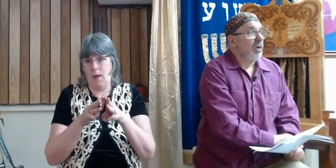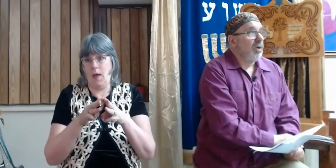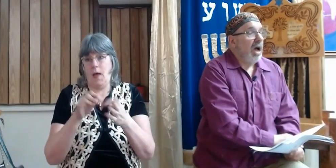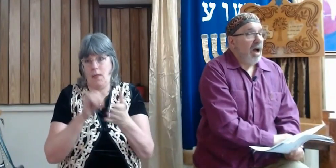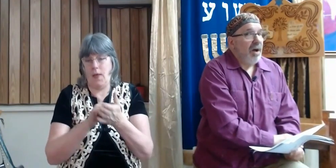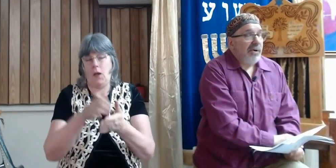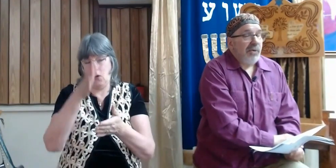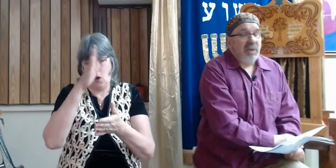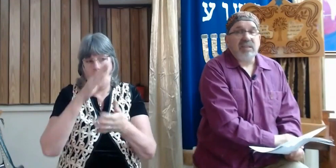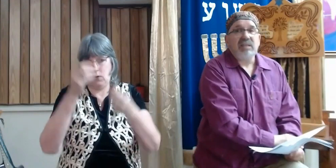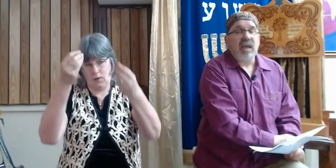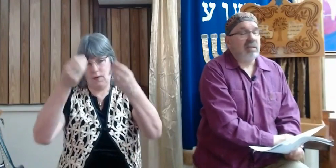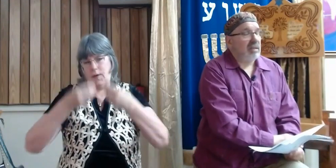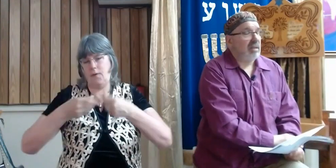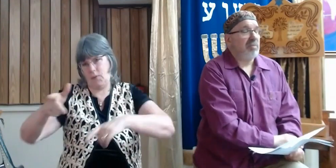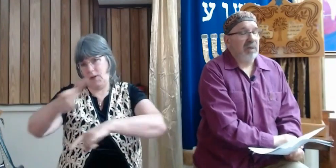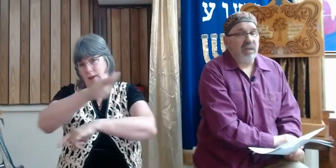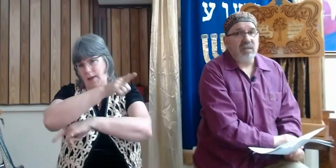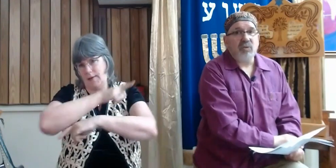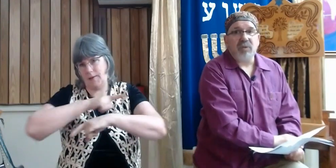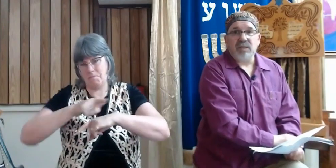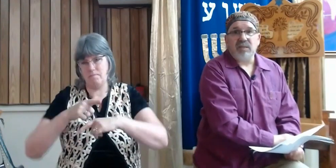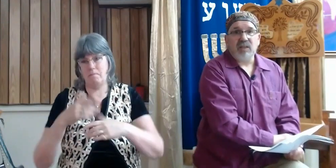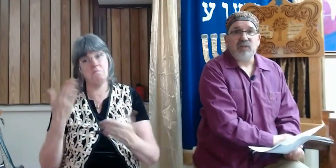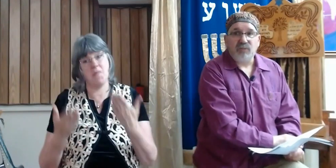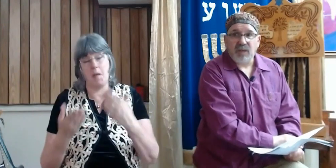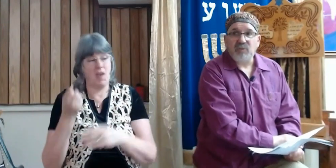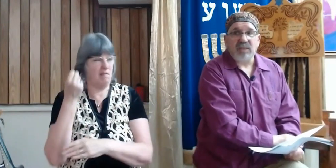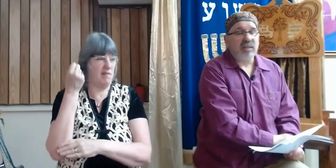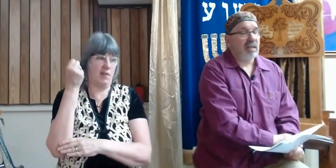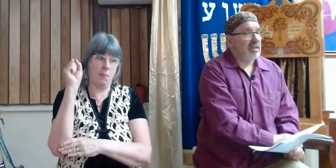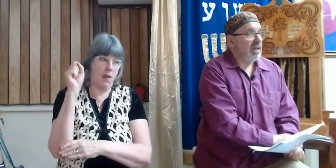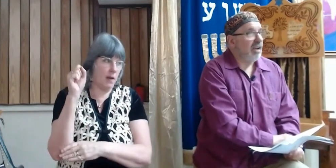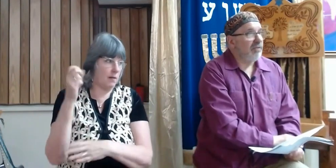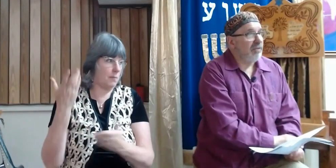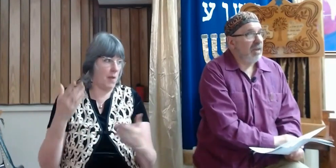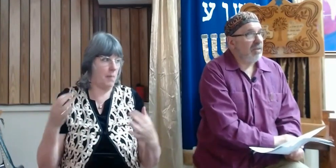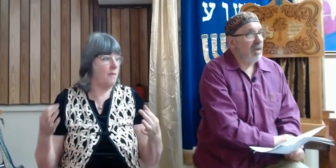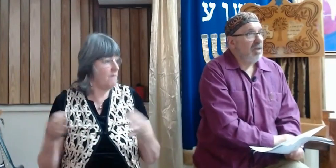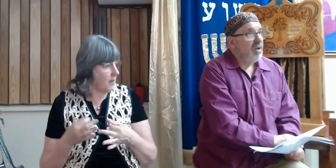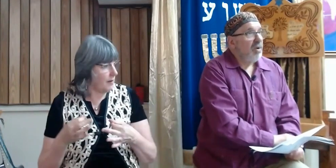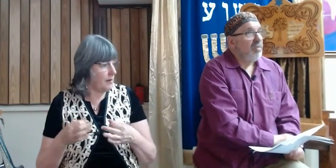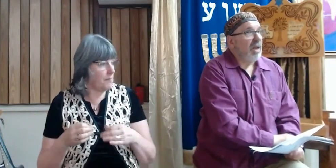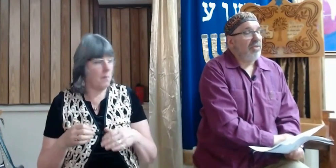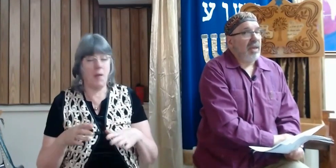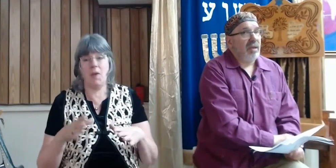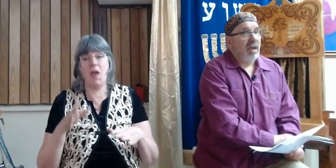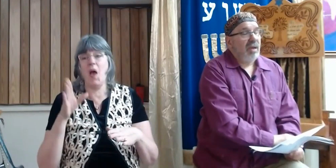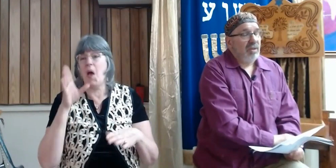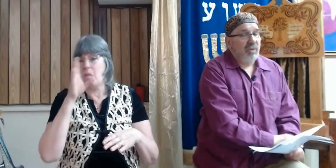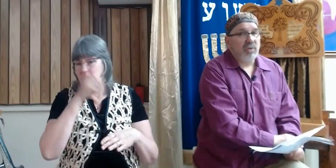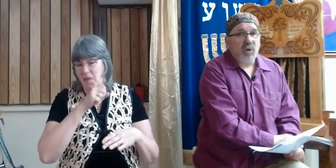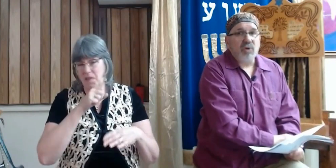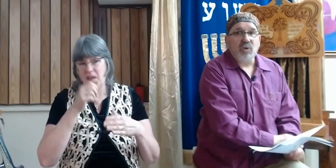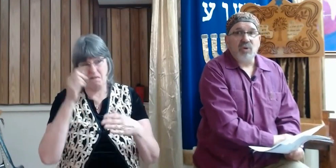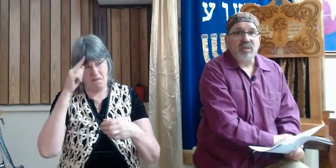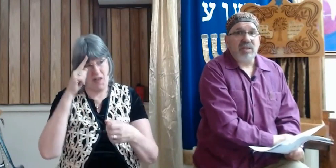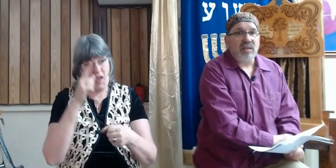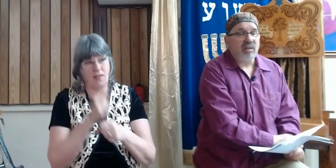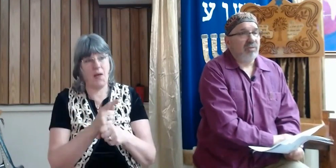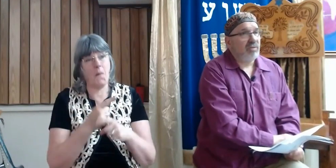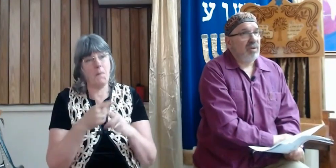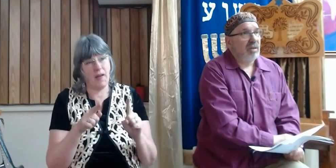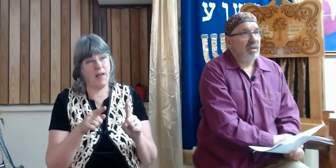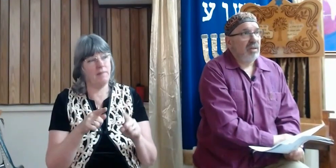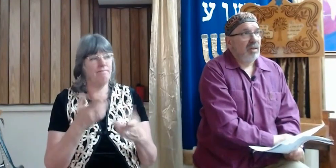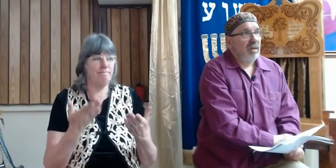You know, we can say it's disobedience, we can say it's fear, we can say it's lack of faith, but I think there is also a